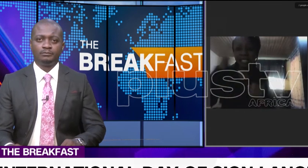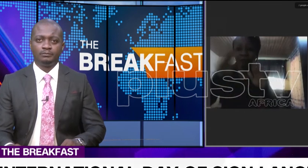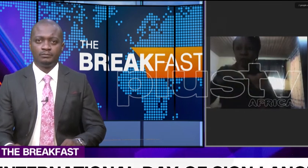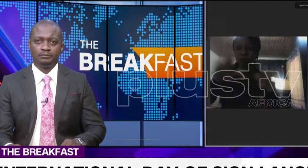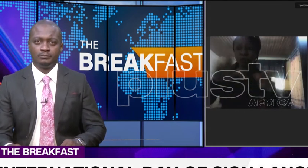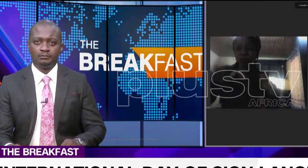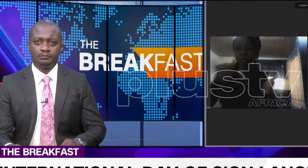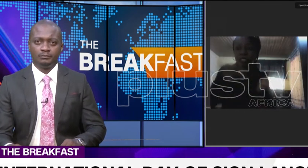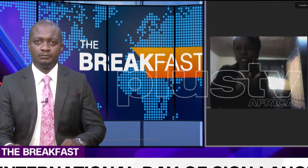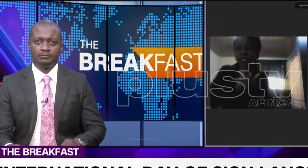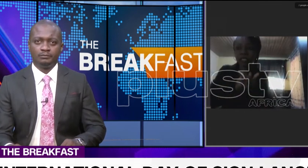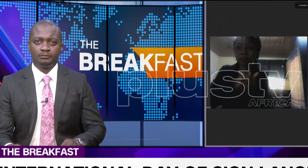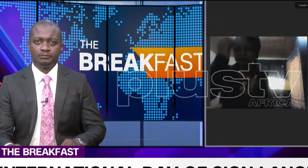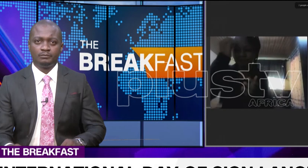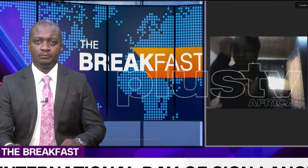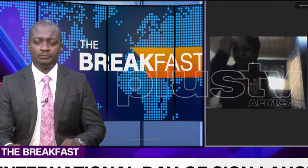sign language from English.